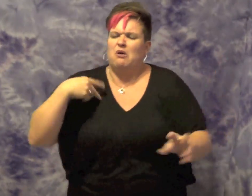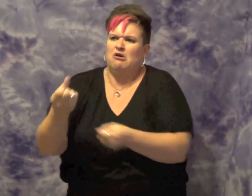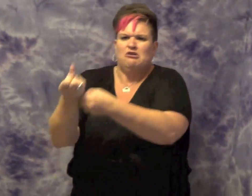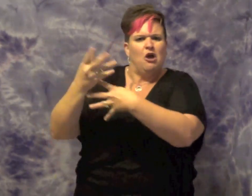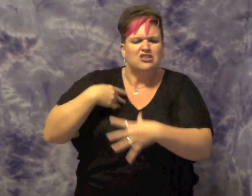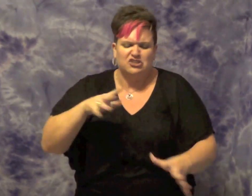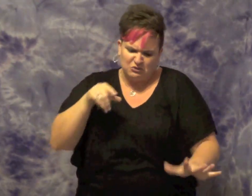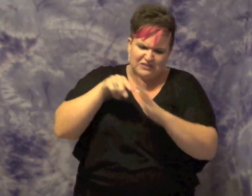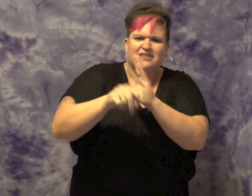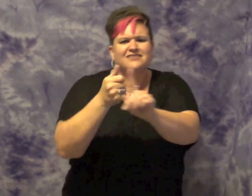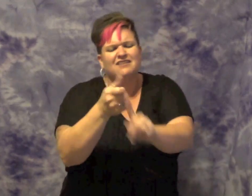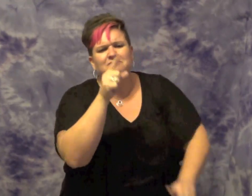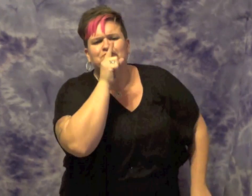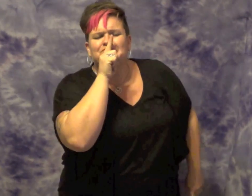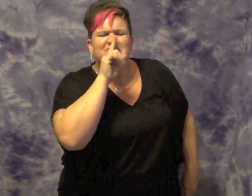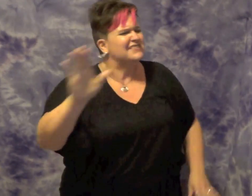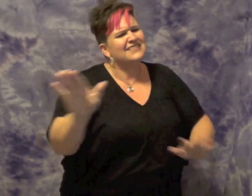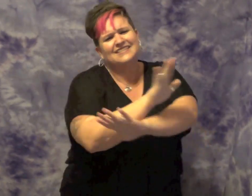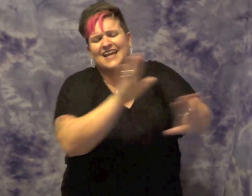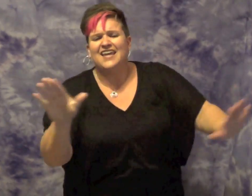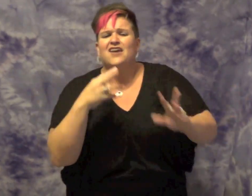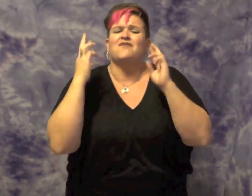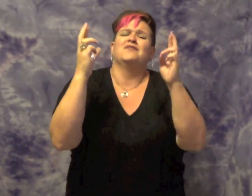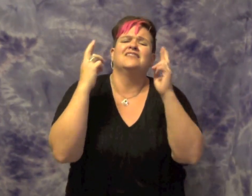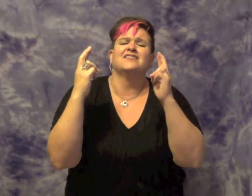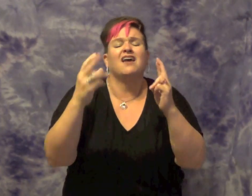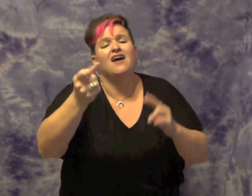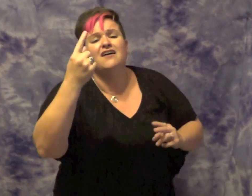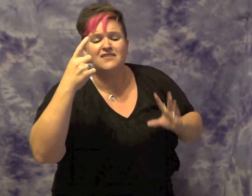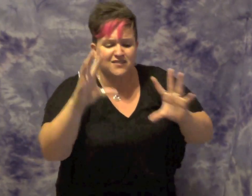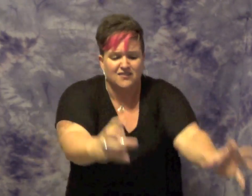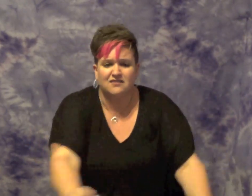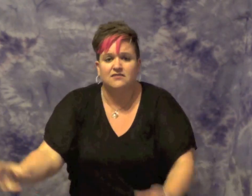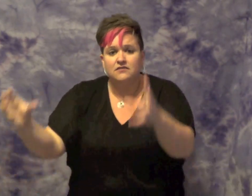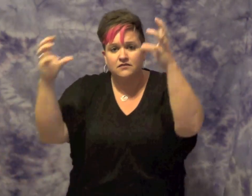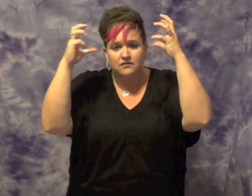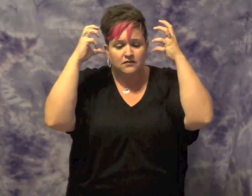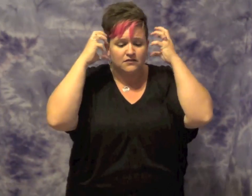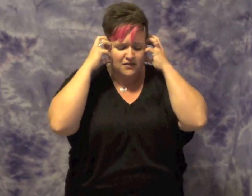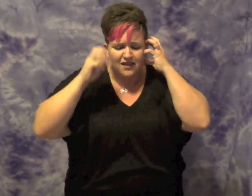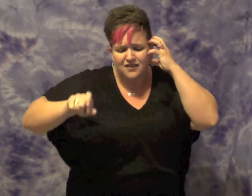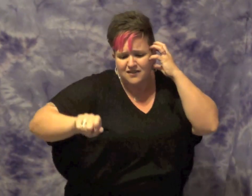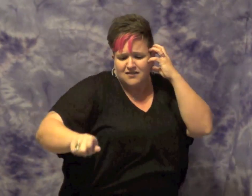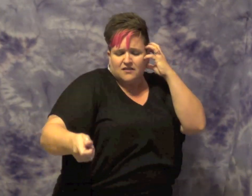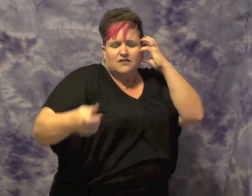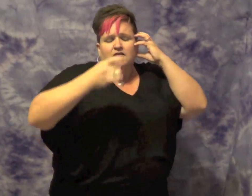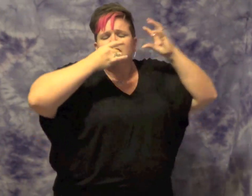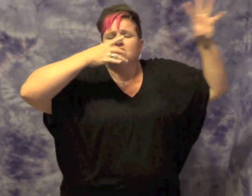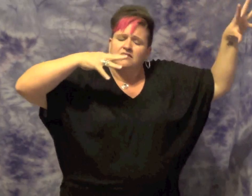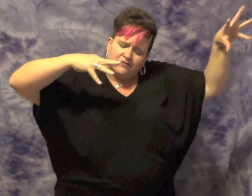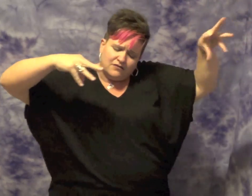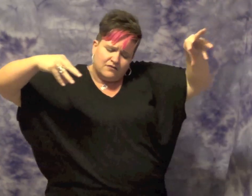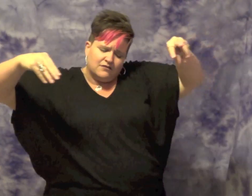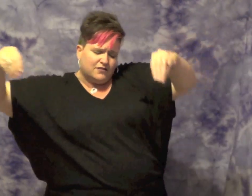You can make it keep your fingers crossed tonight. Put your headphones on and turn off the lights. I've running